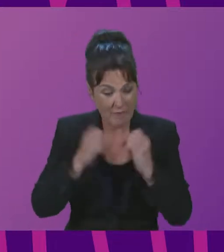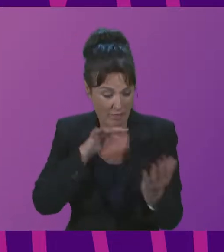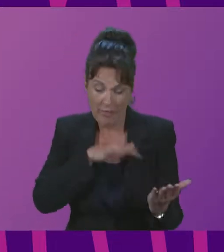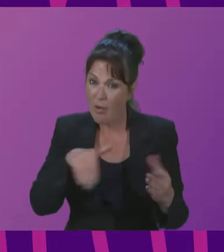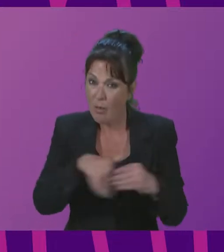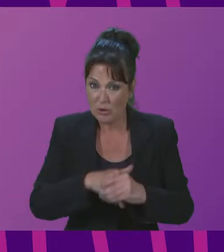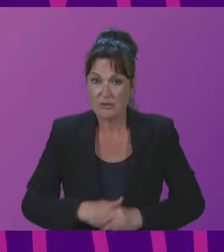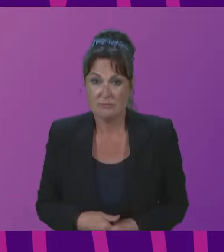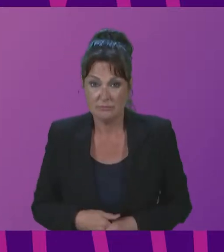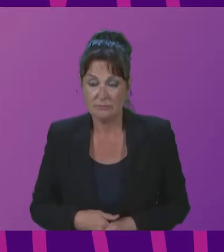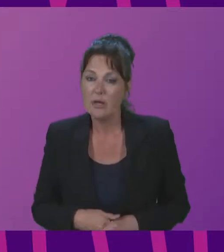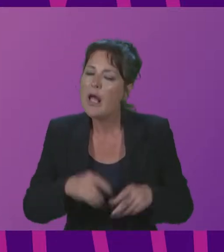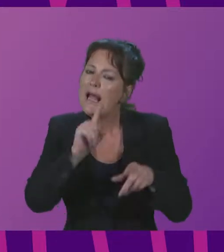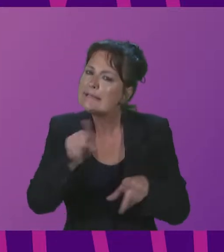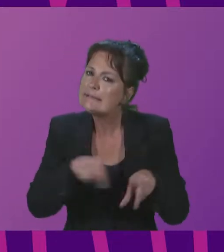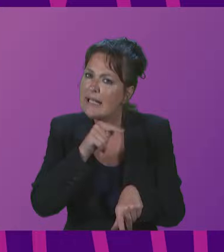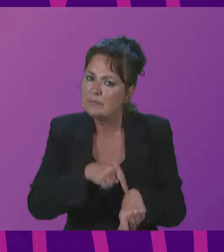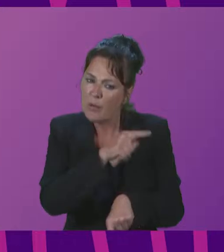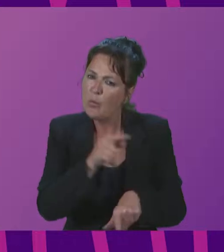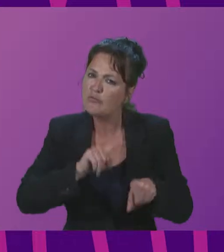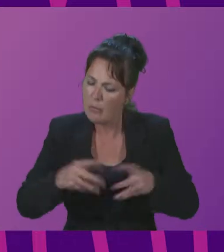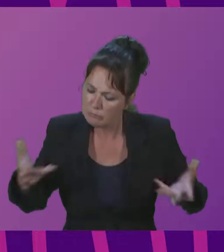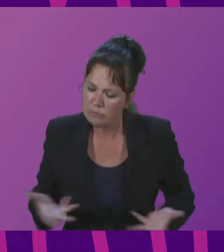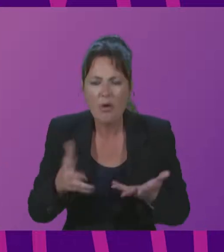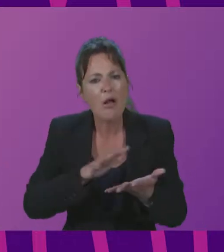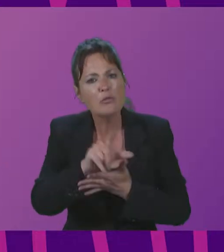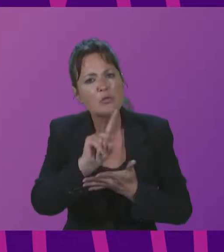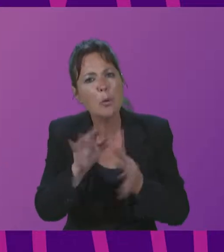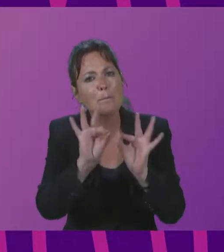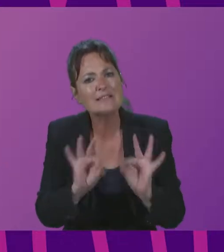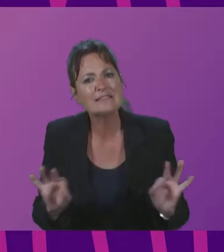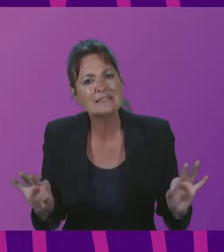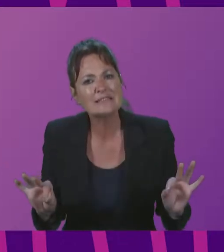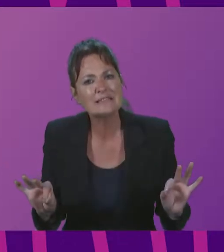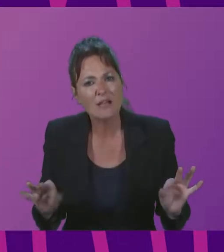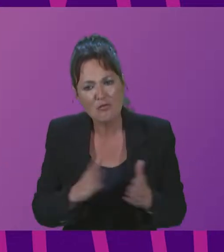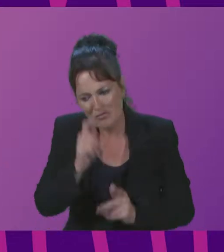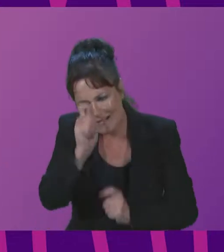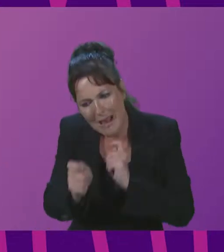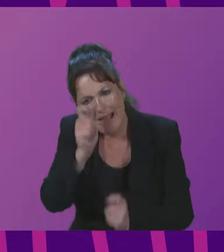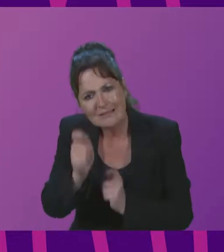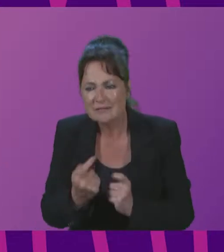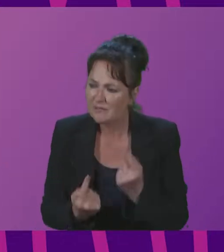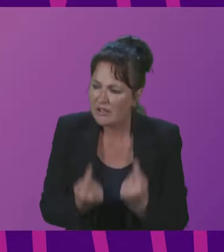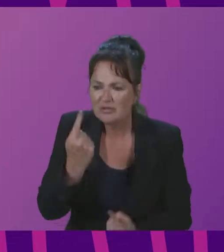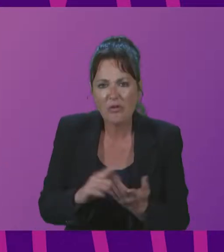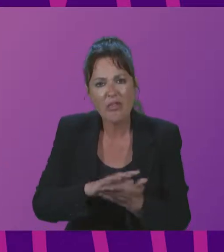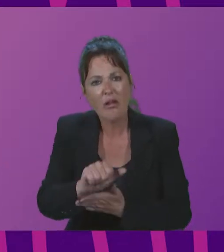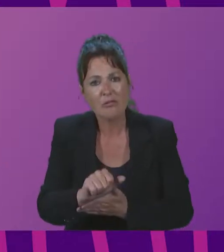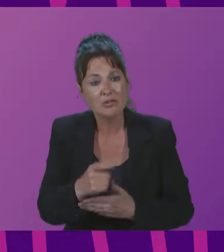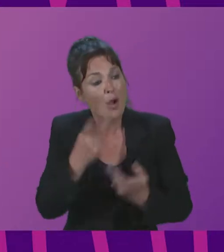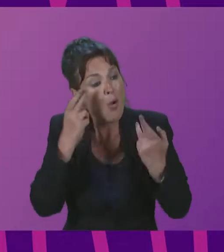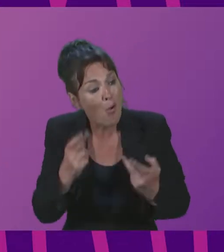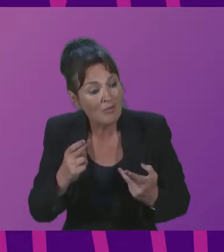us also to promote the culture of peace and hopefully to restore our damaged social fabric.